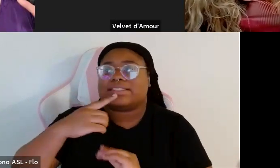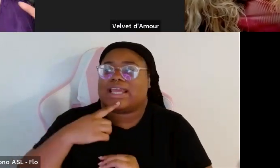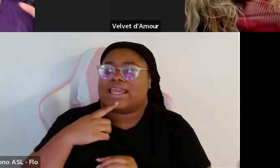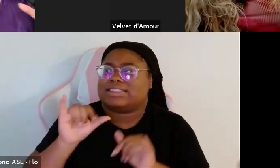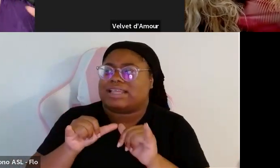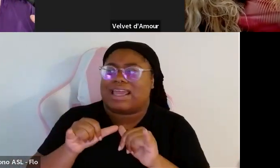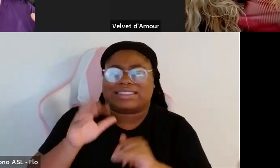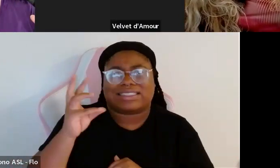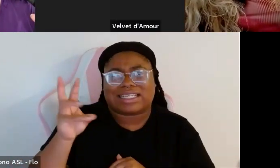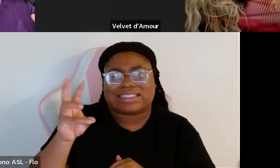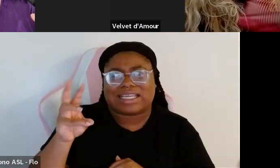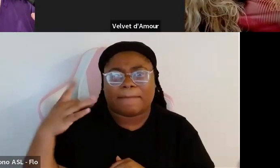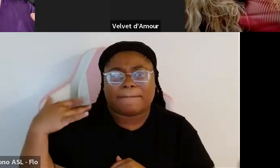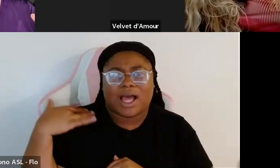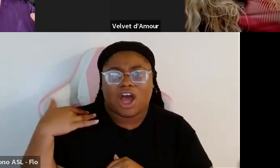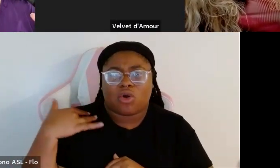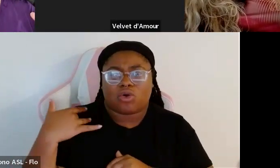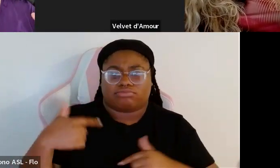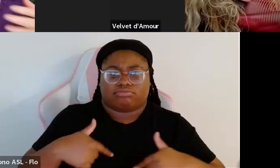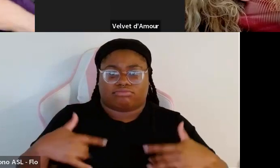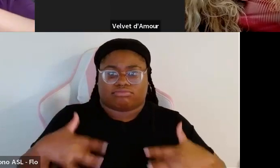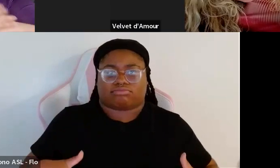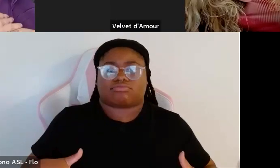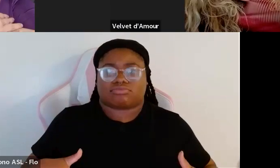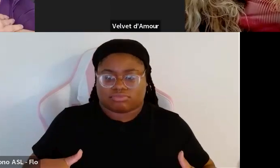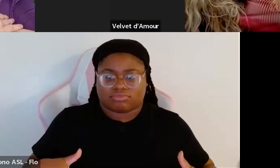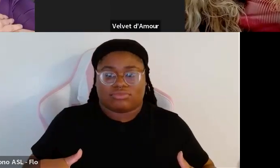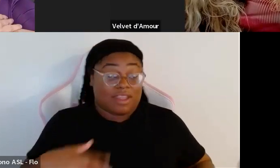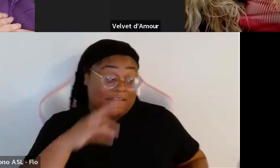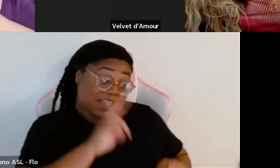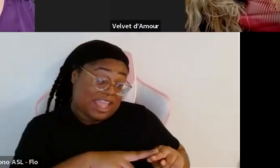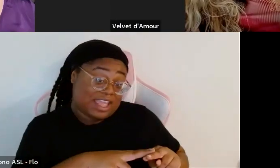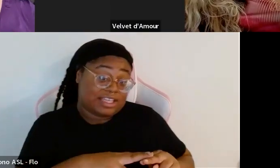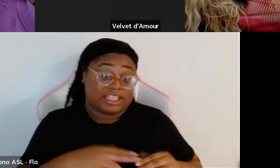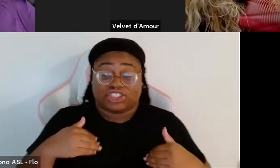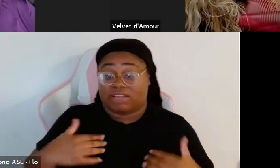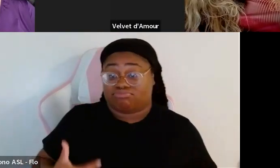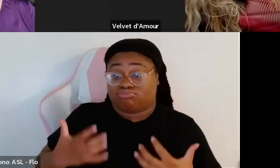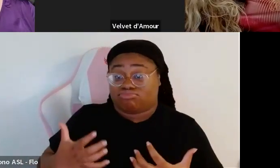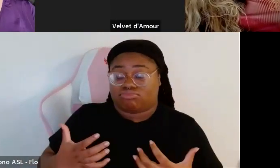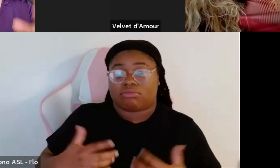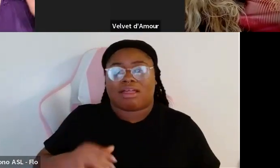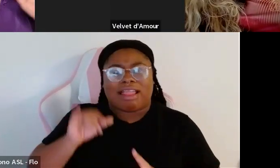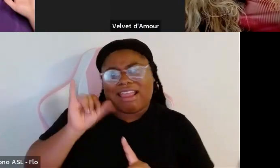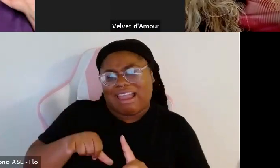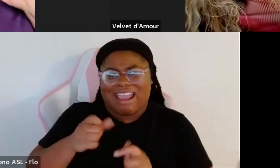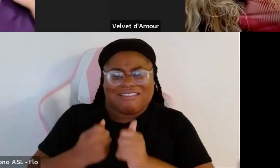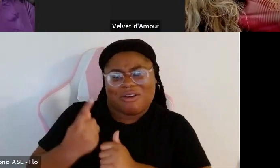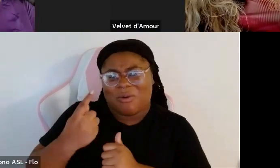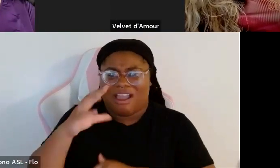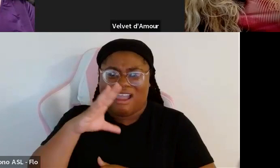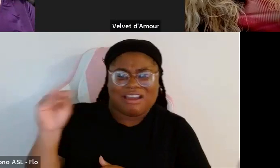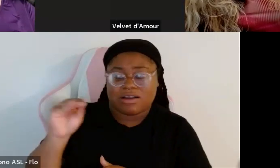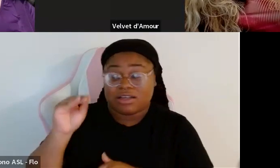size 16 model topless and she was like her breasts like this and every company was